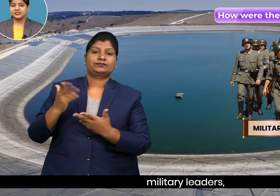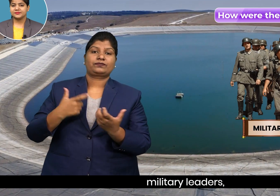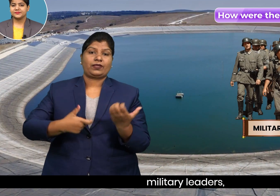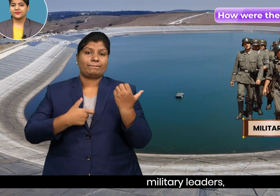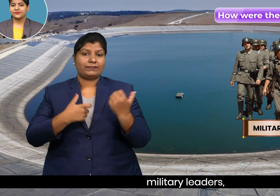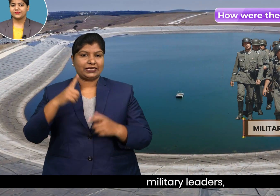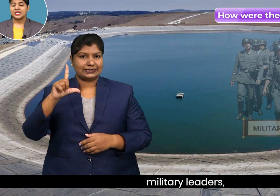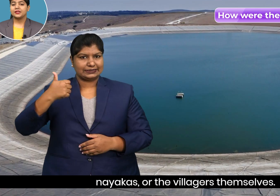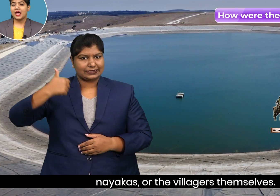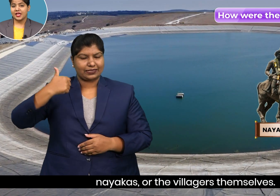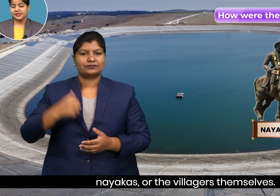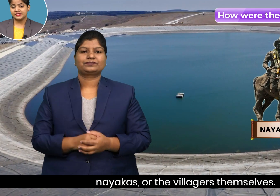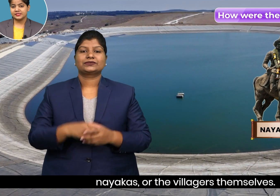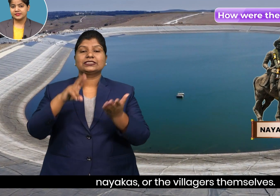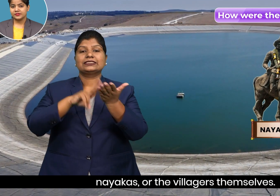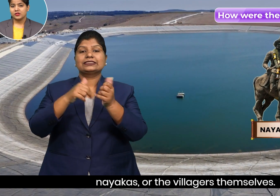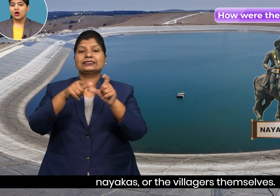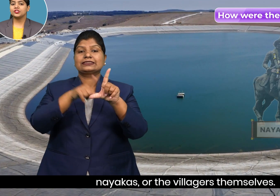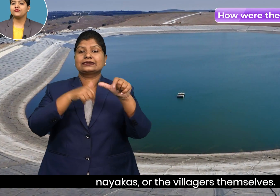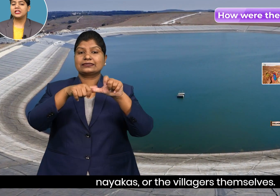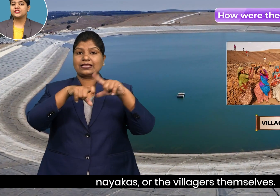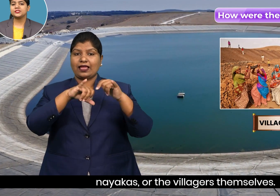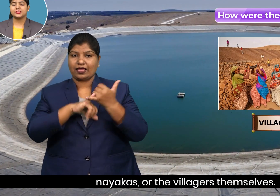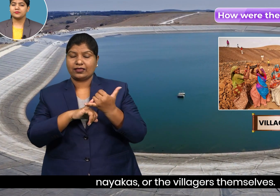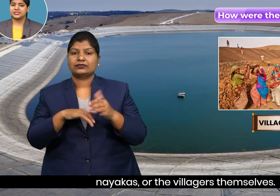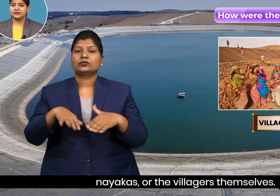Nayak's or the villagers themselves